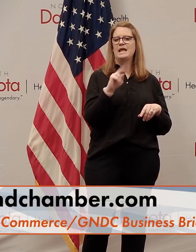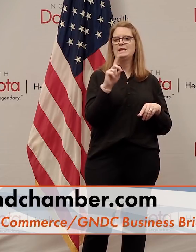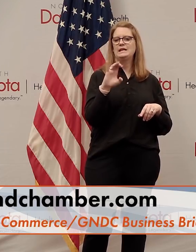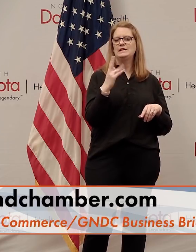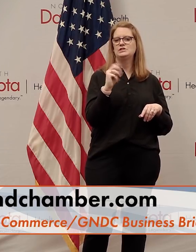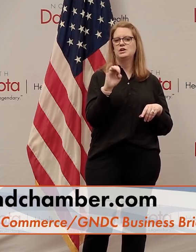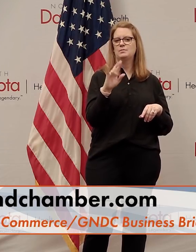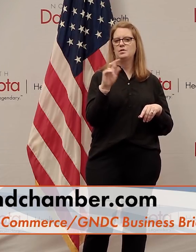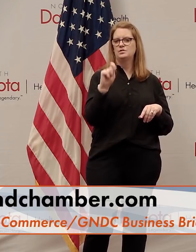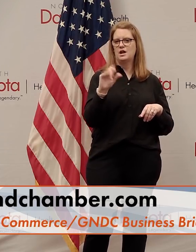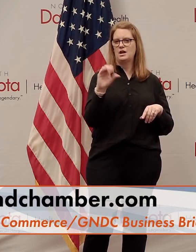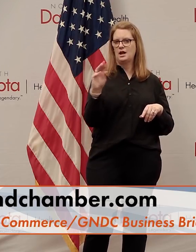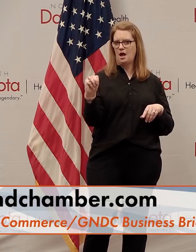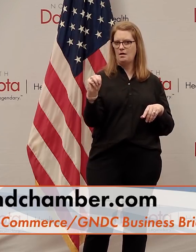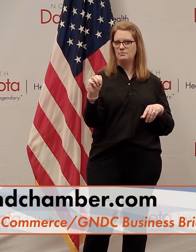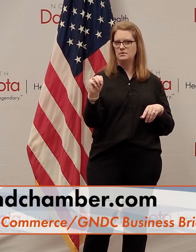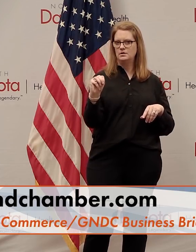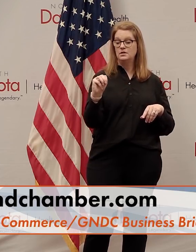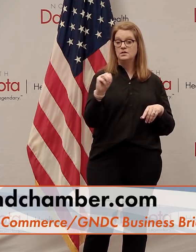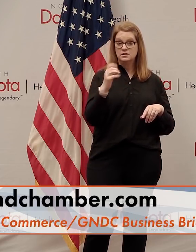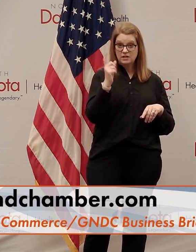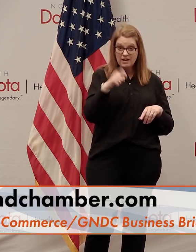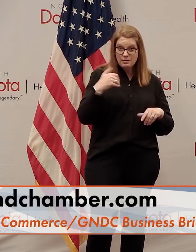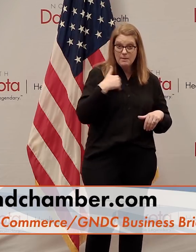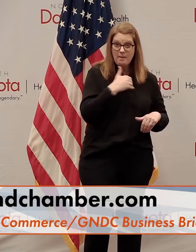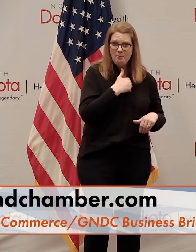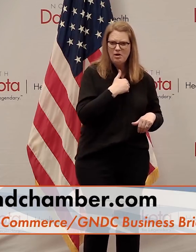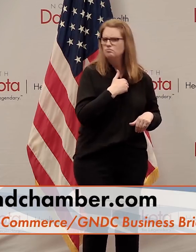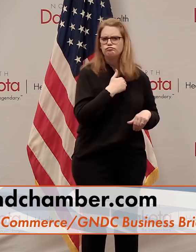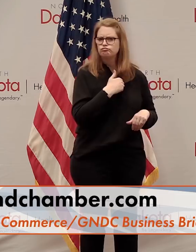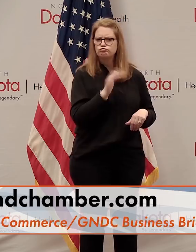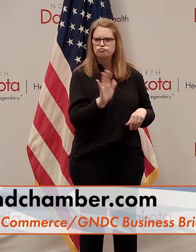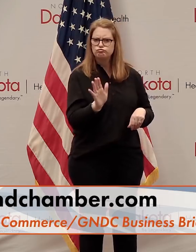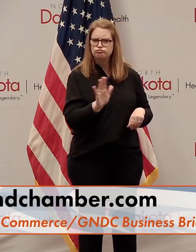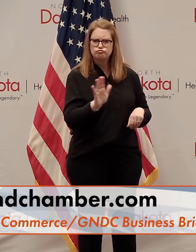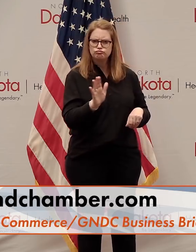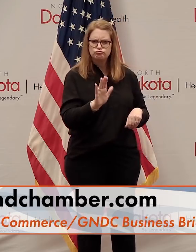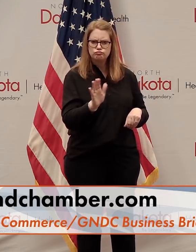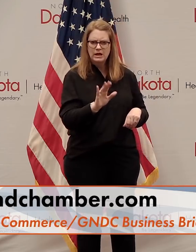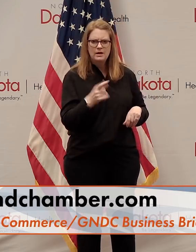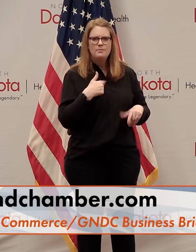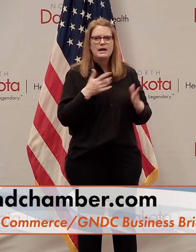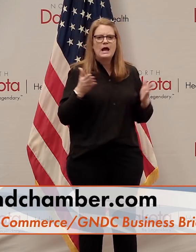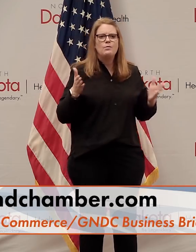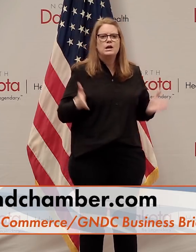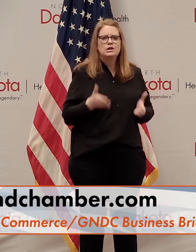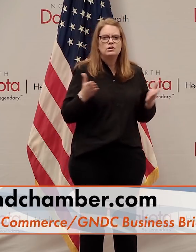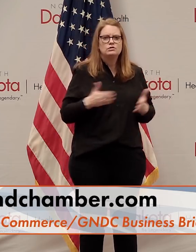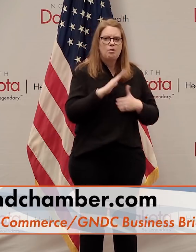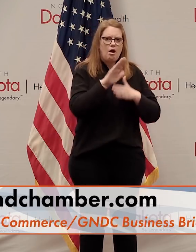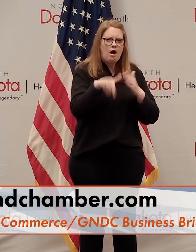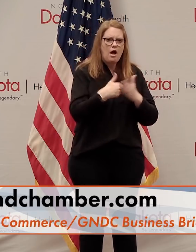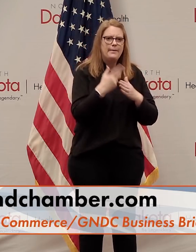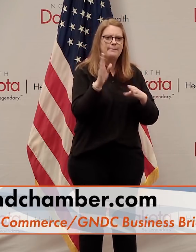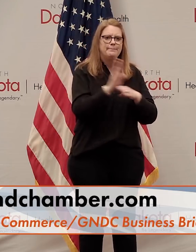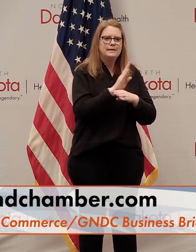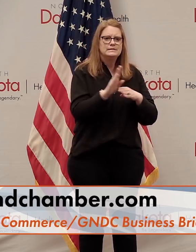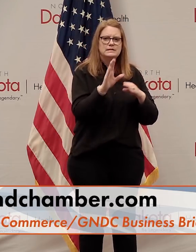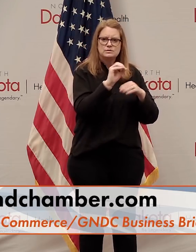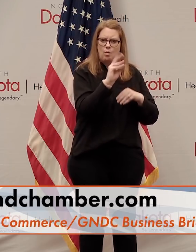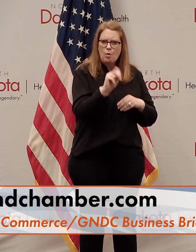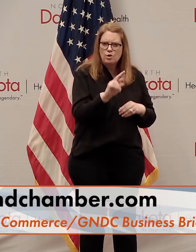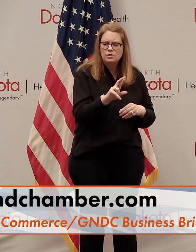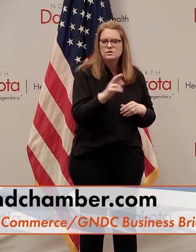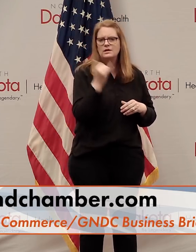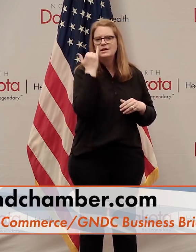ndchamber.com. You don't have to be a member of the chamber. But I would encourage all business owners of all sizes, whether you're